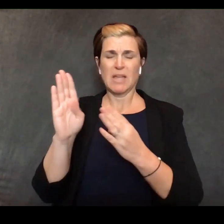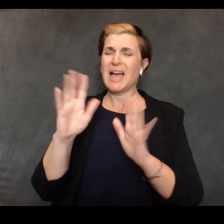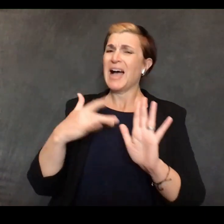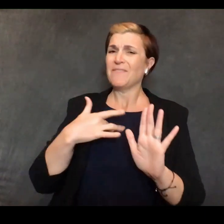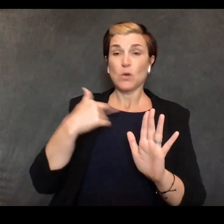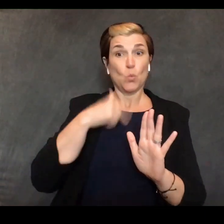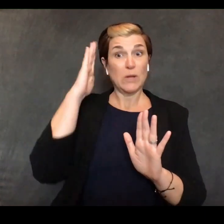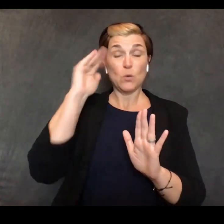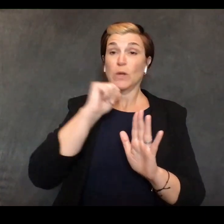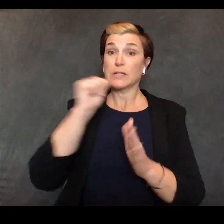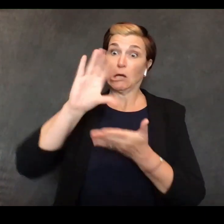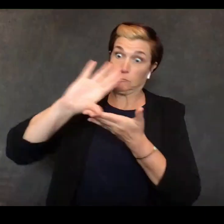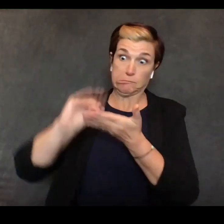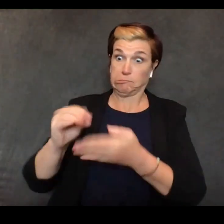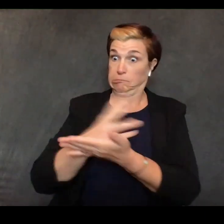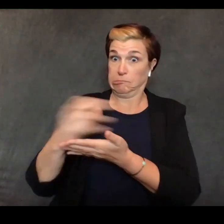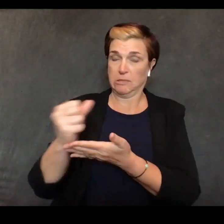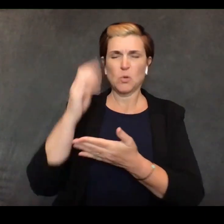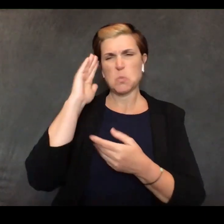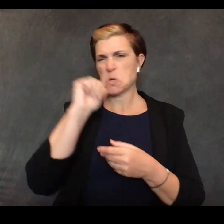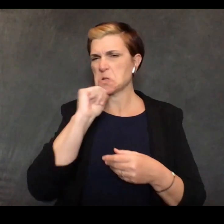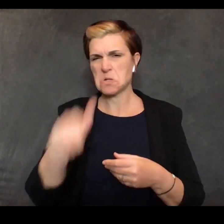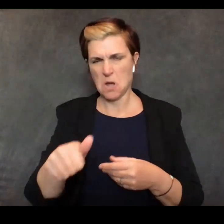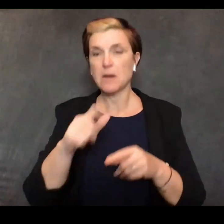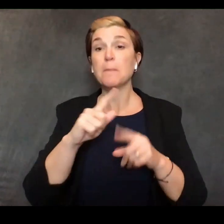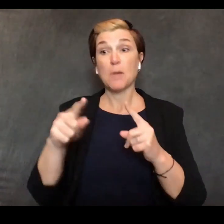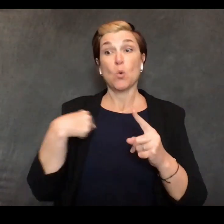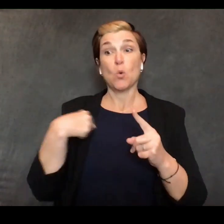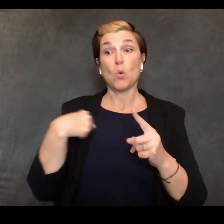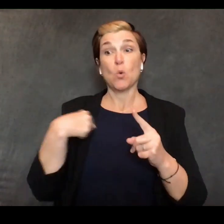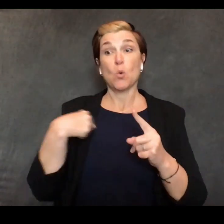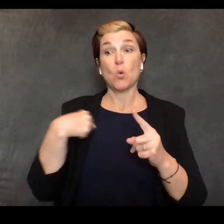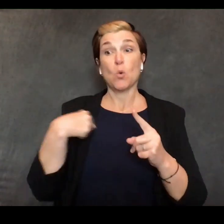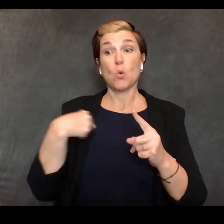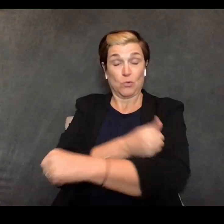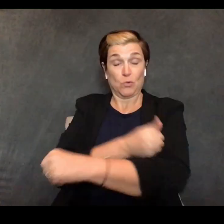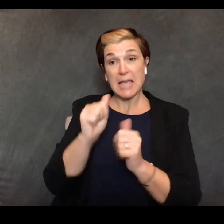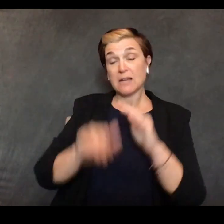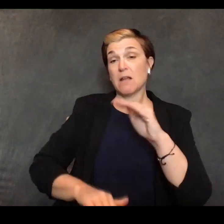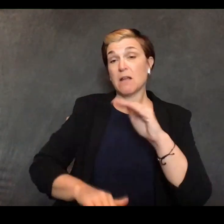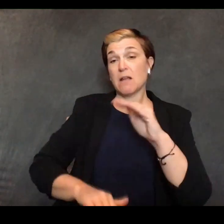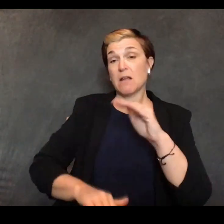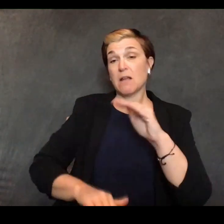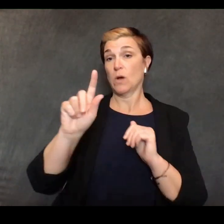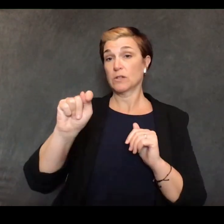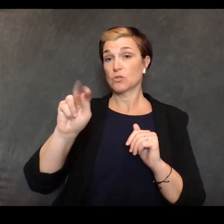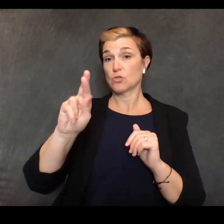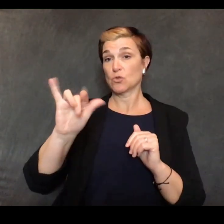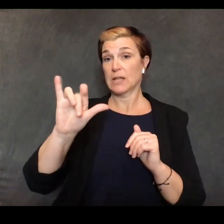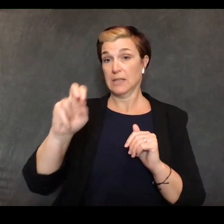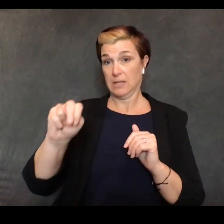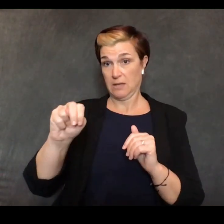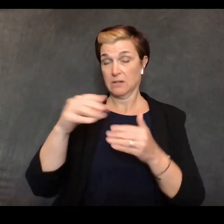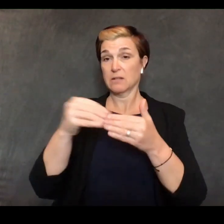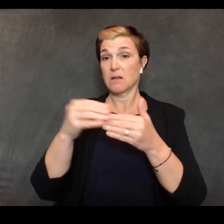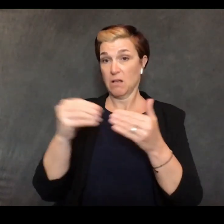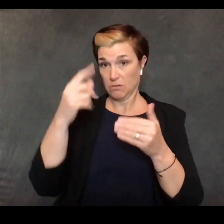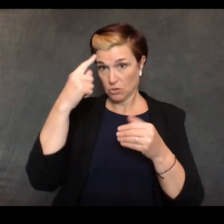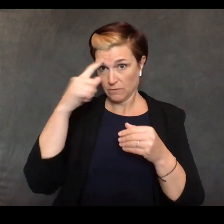the ability to have the fed purchase up to one trillion dollars of commercial paper is needed that has already created